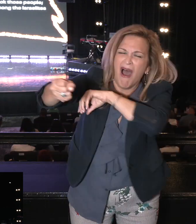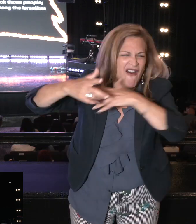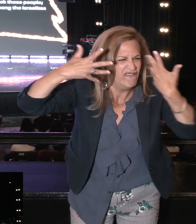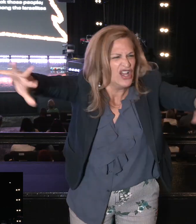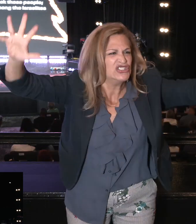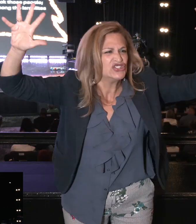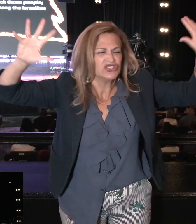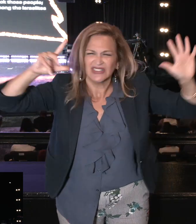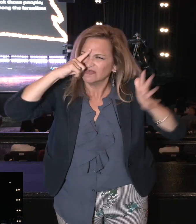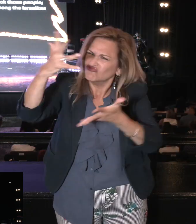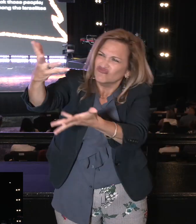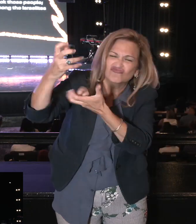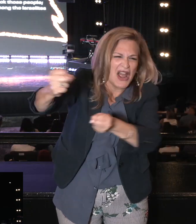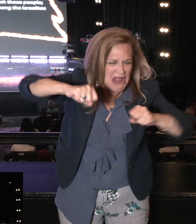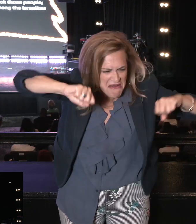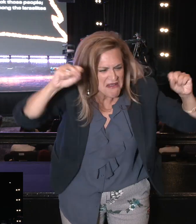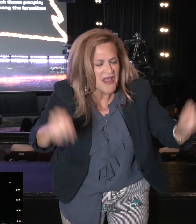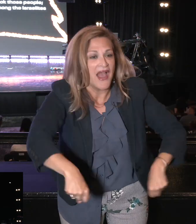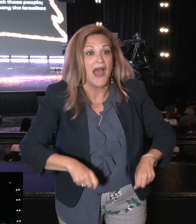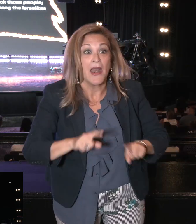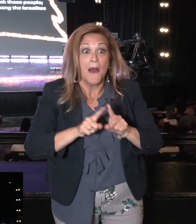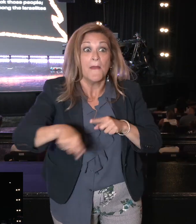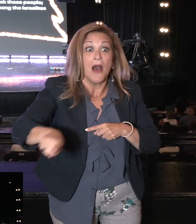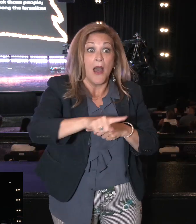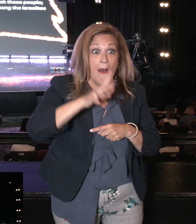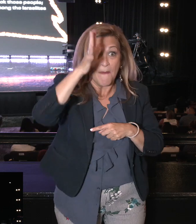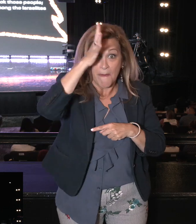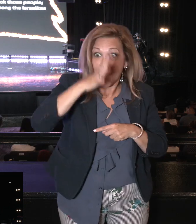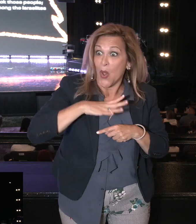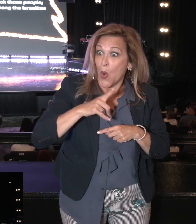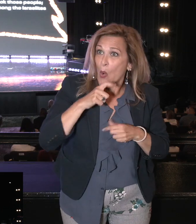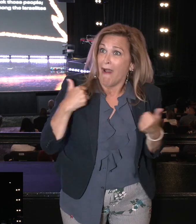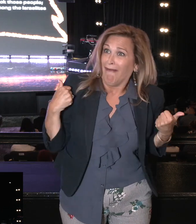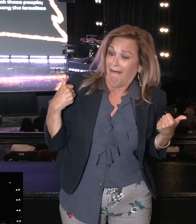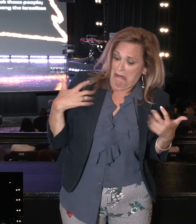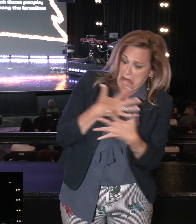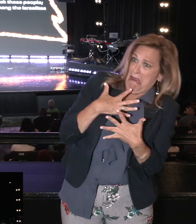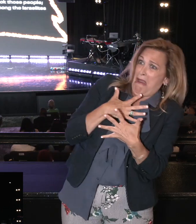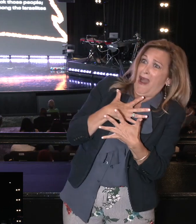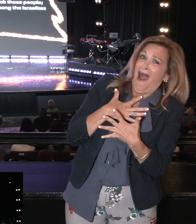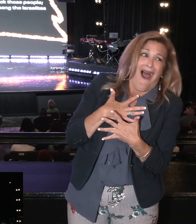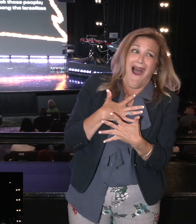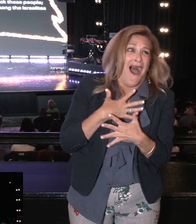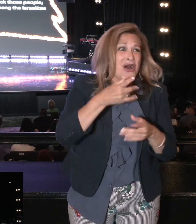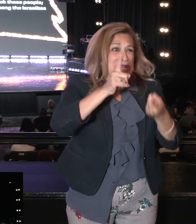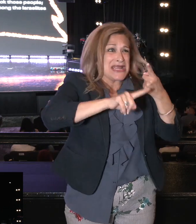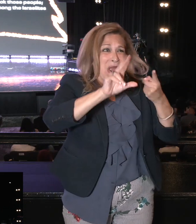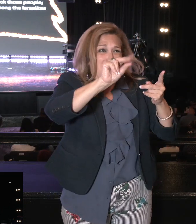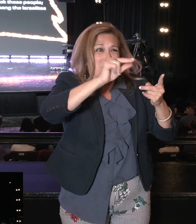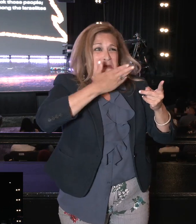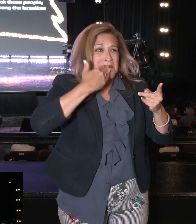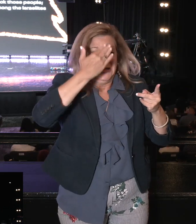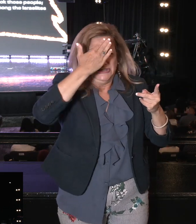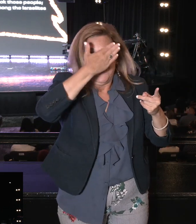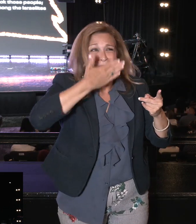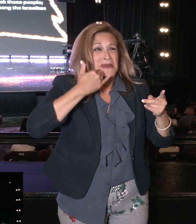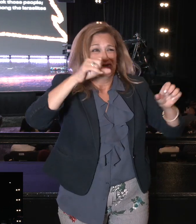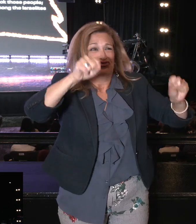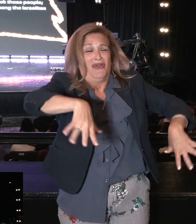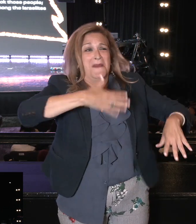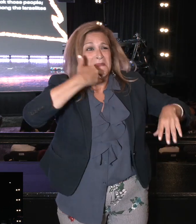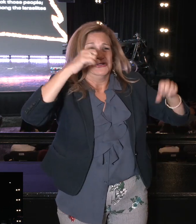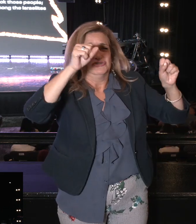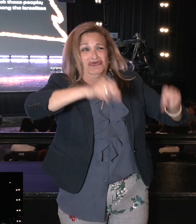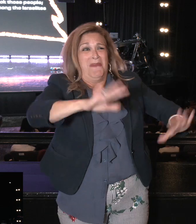There's confidence there. But the men who had gone up with them said, we cannot attack. Those people are stronger than we are,